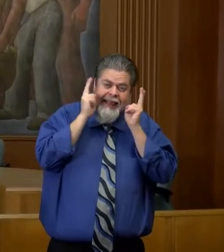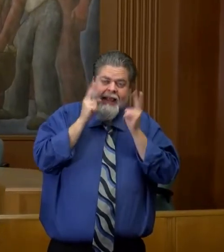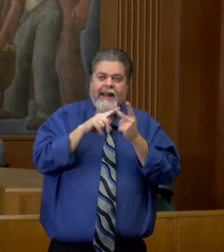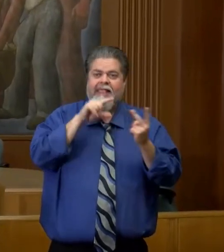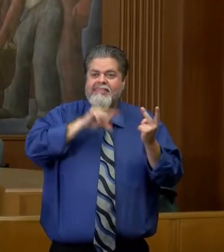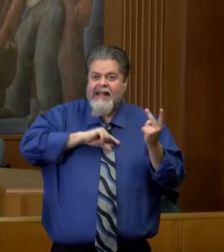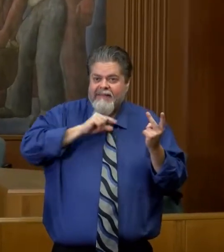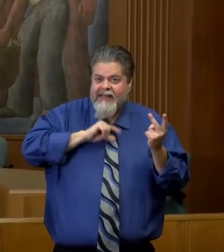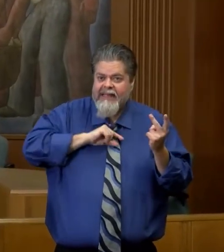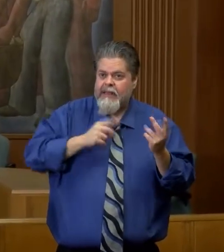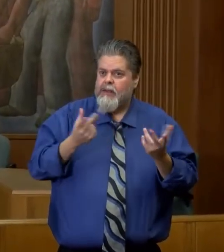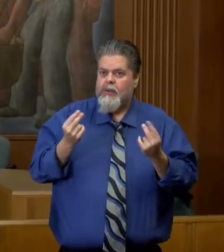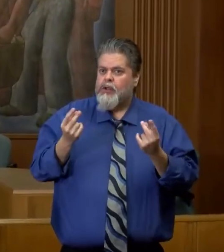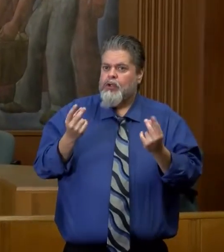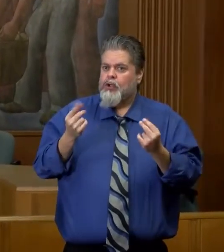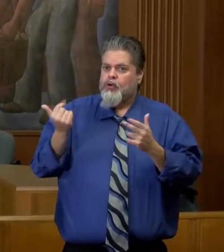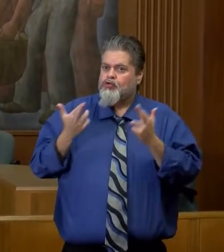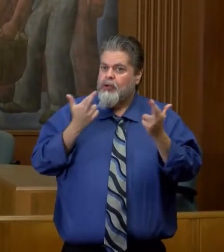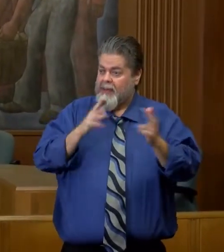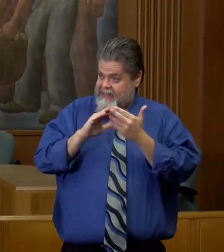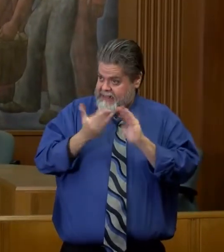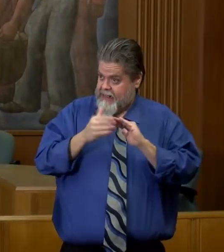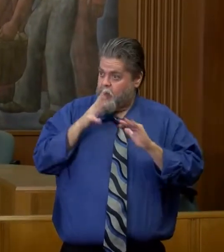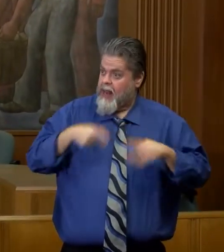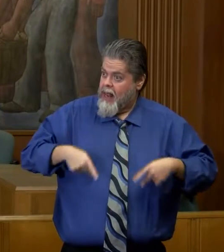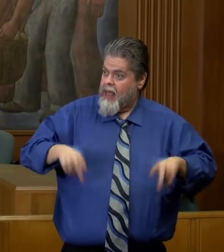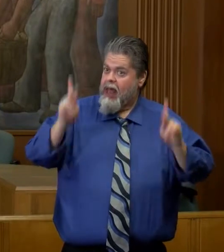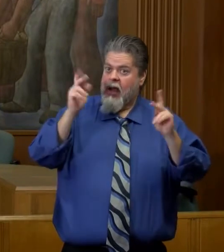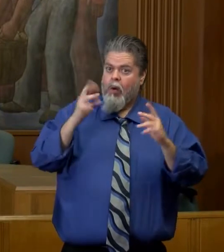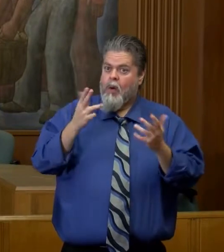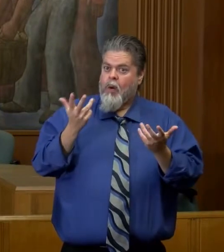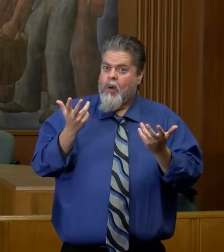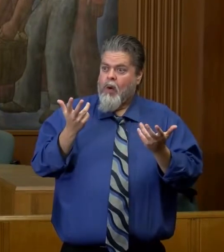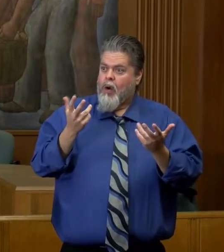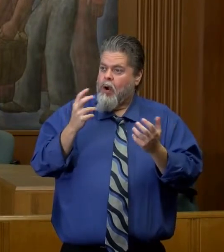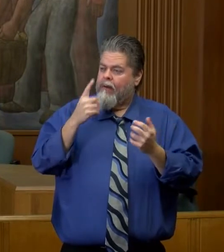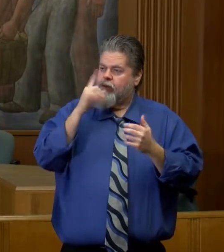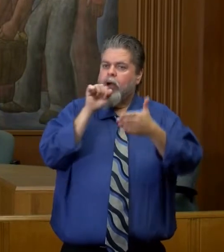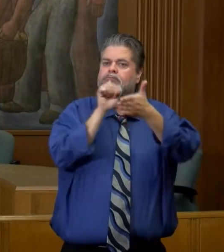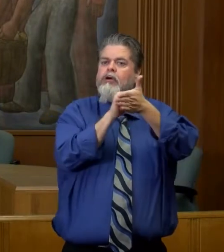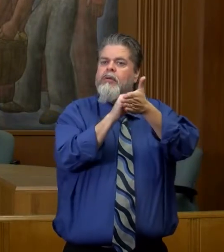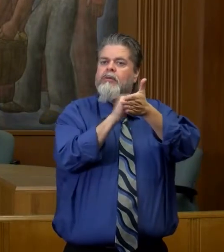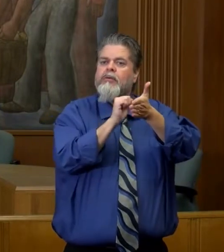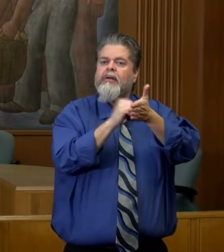been coming up? Are there any recommendations that the city does have in terms of recruiting?